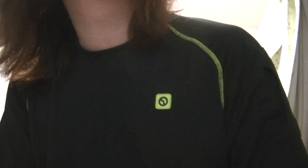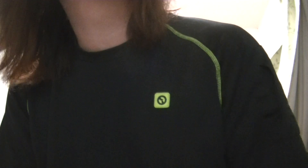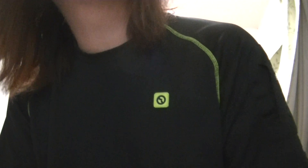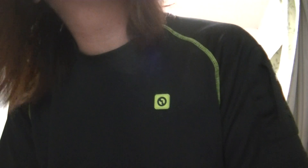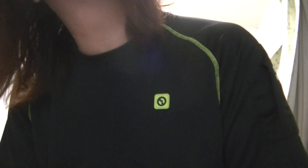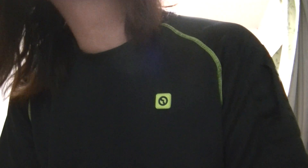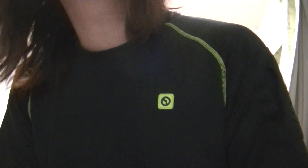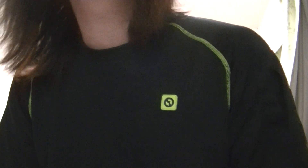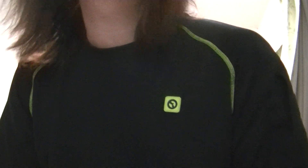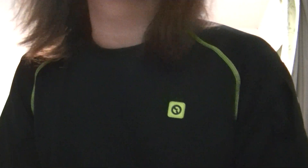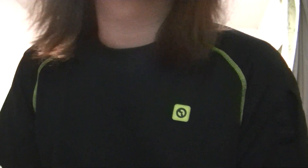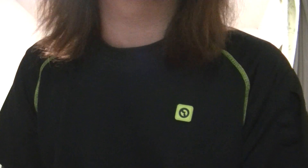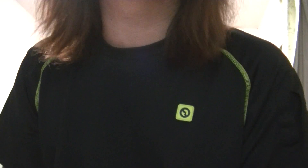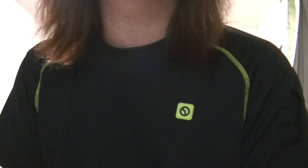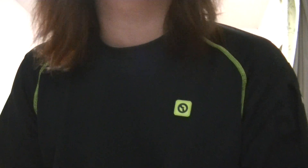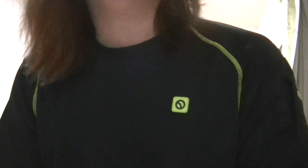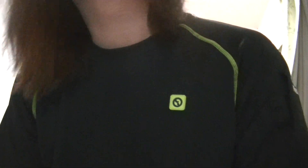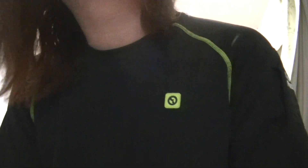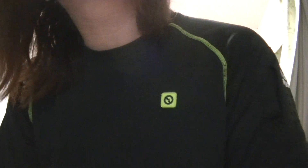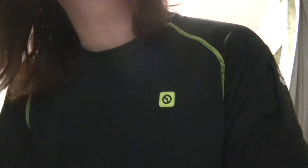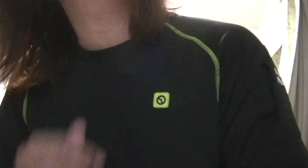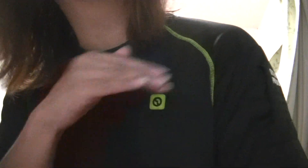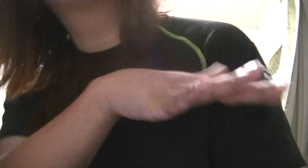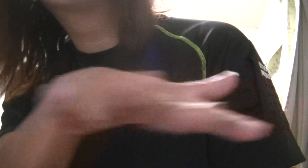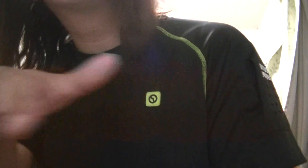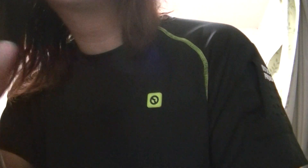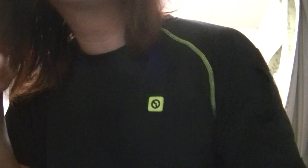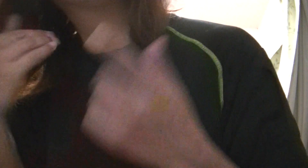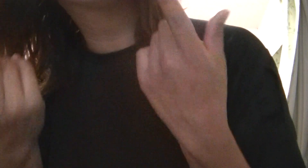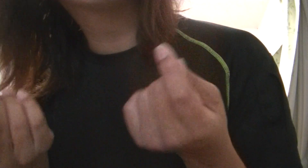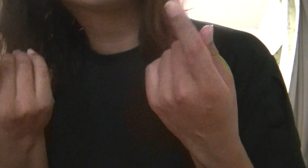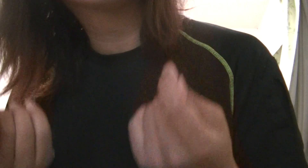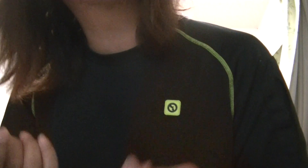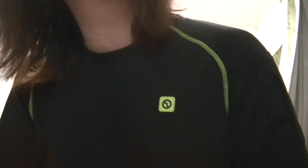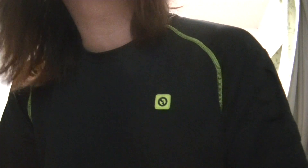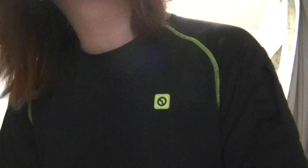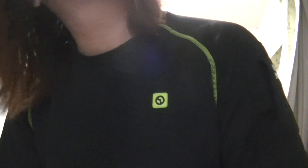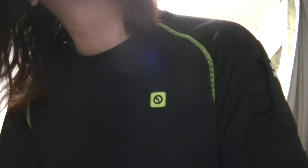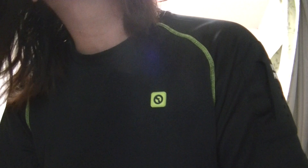are the ones who make a brighter day So let's not give in